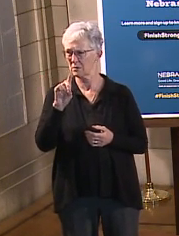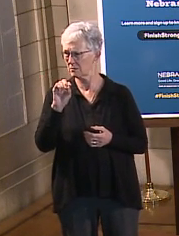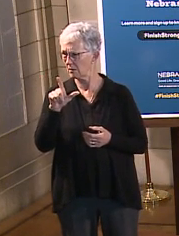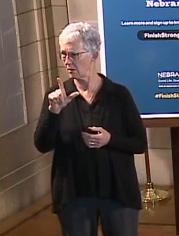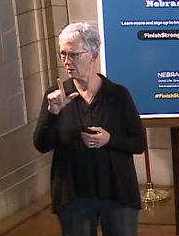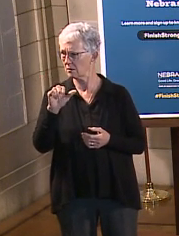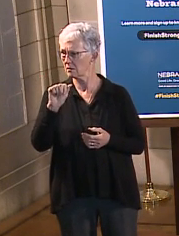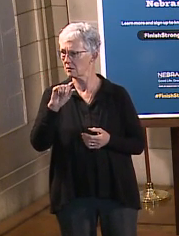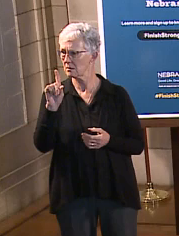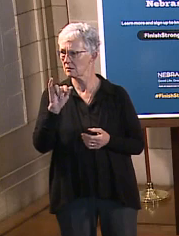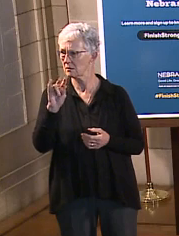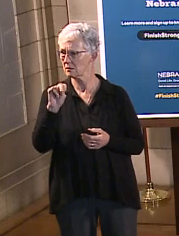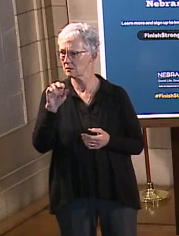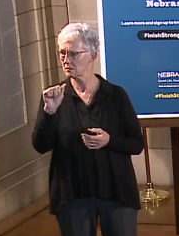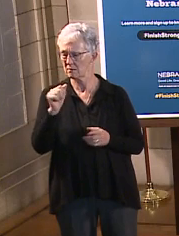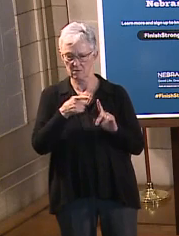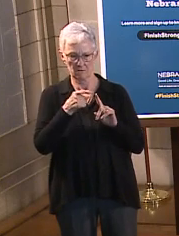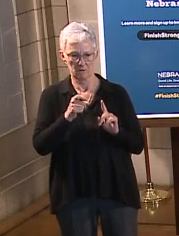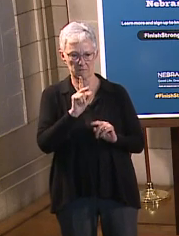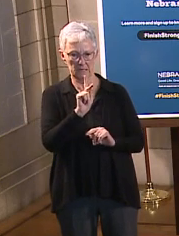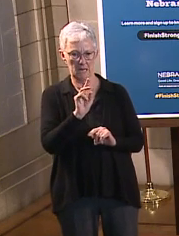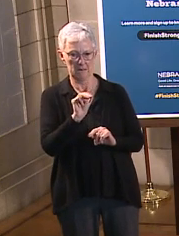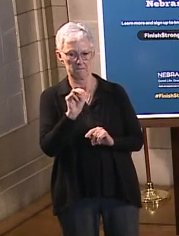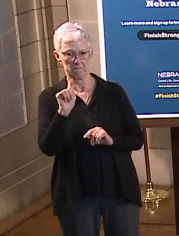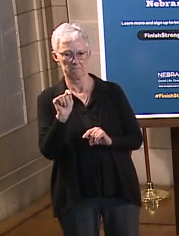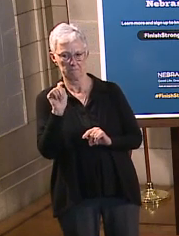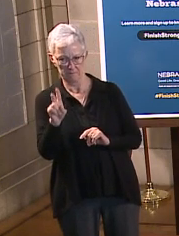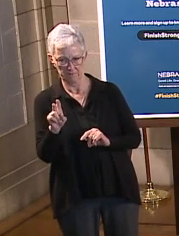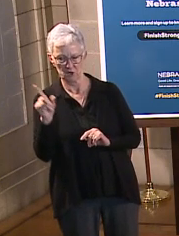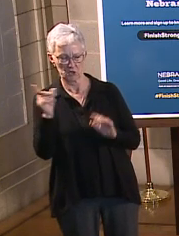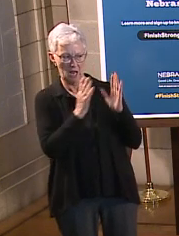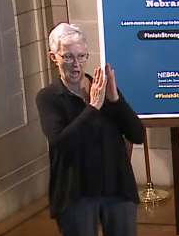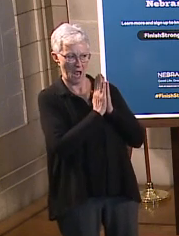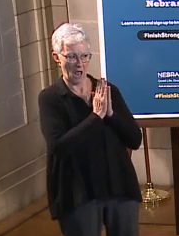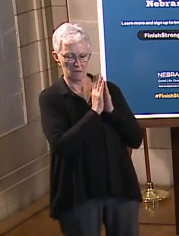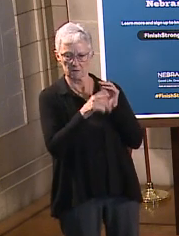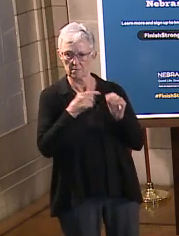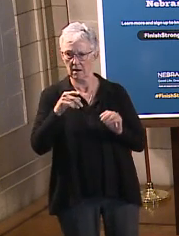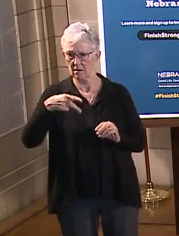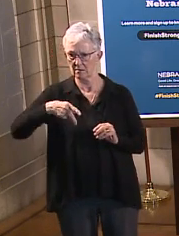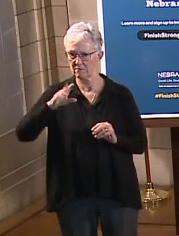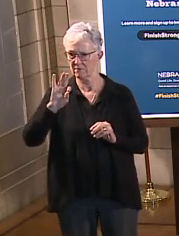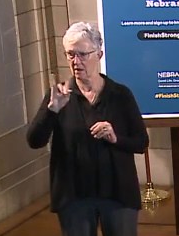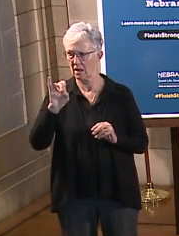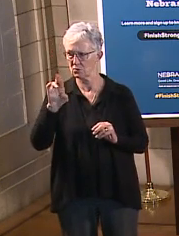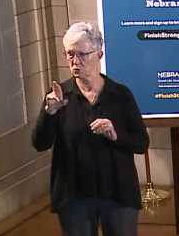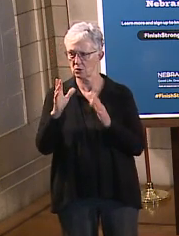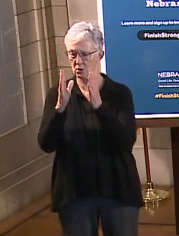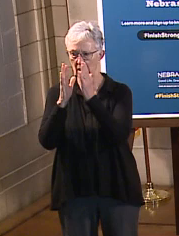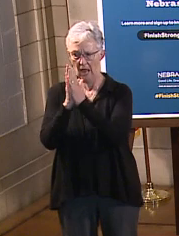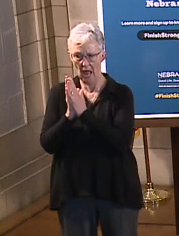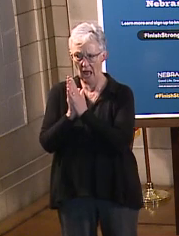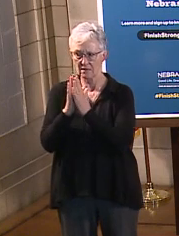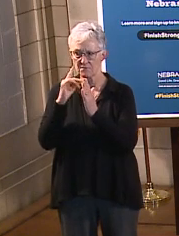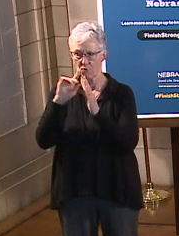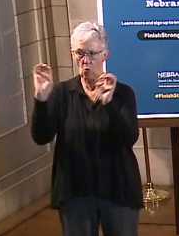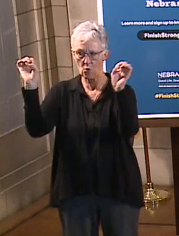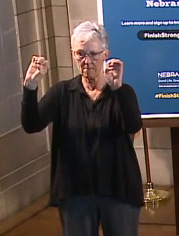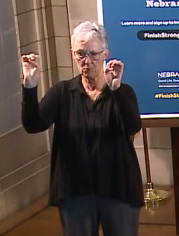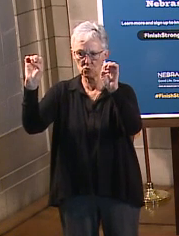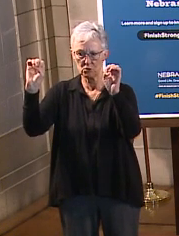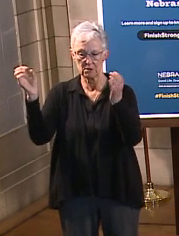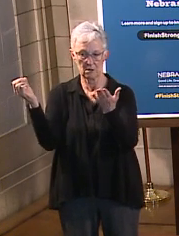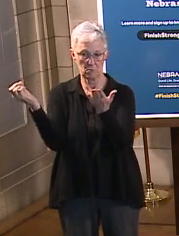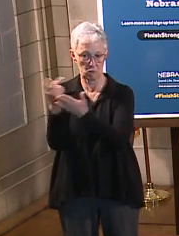which channel was that again? KMTV. KMTV, sorry. Is asking about Pfizer seeking an emergency use authorization to use its vaccine